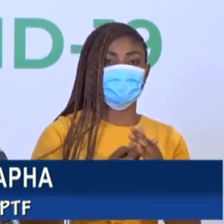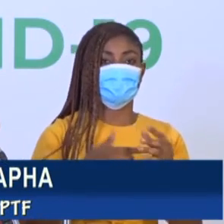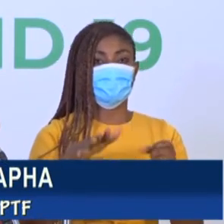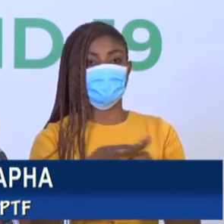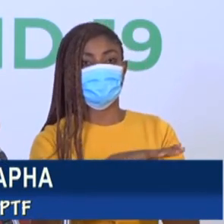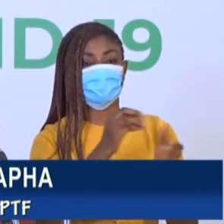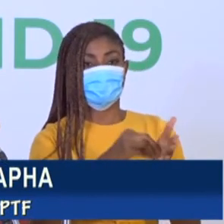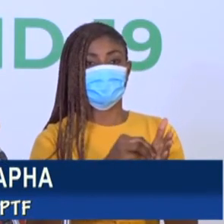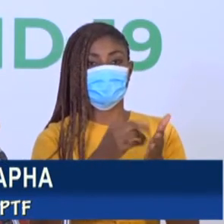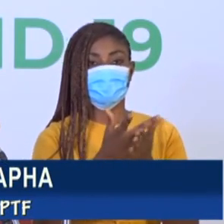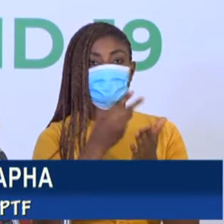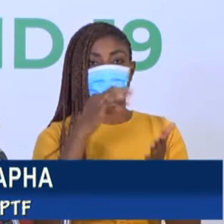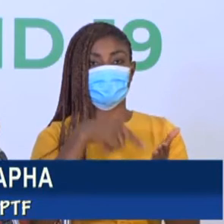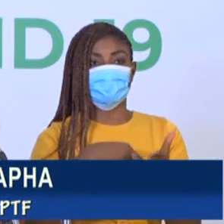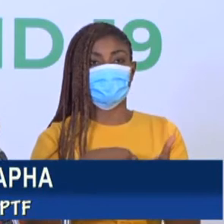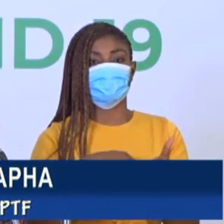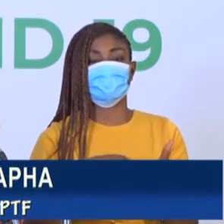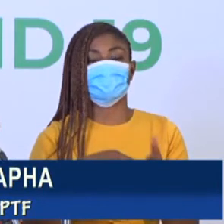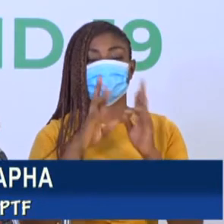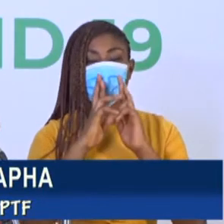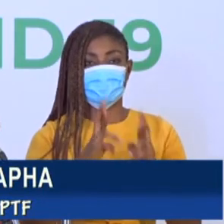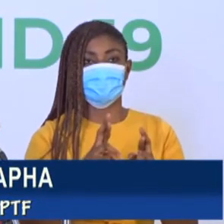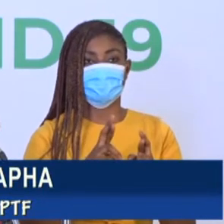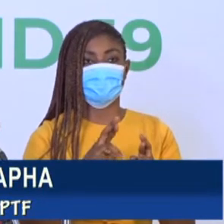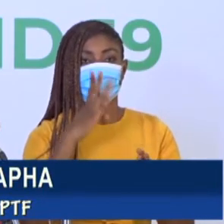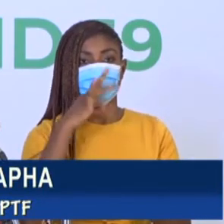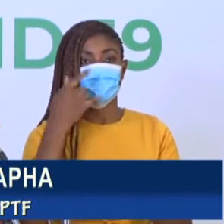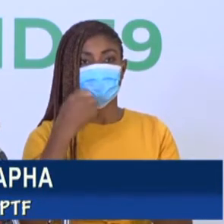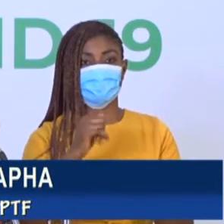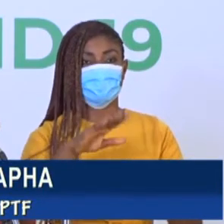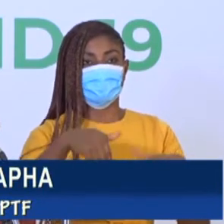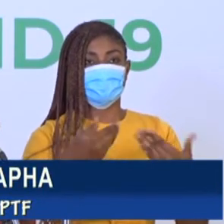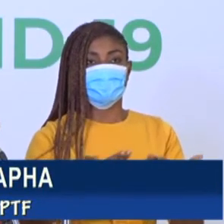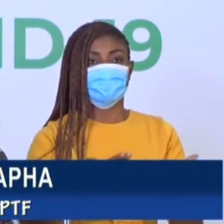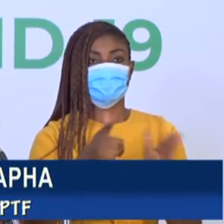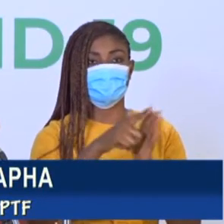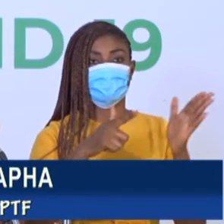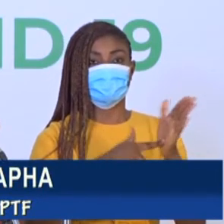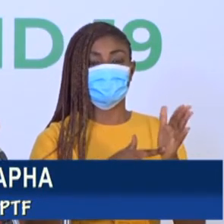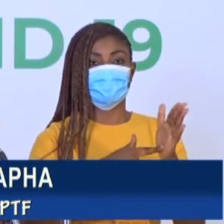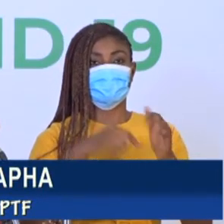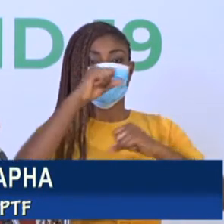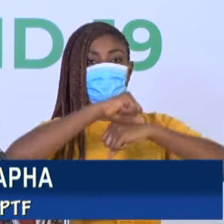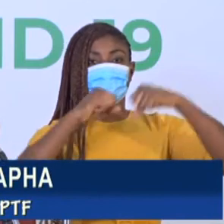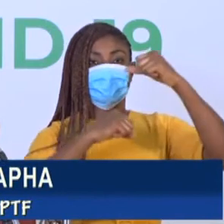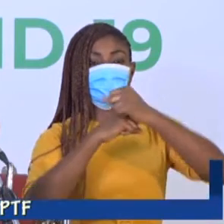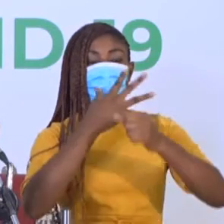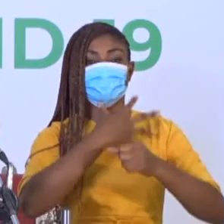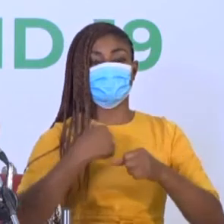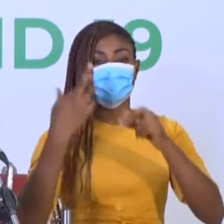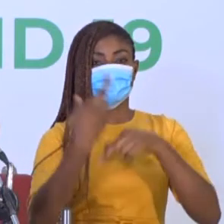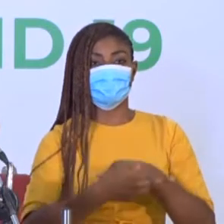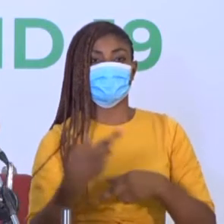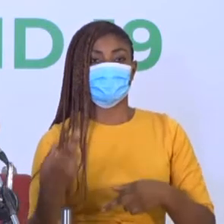ownership of this stage of the response by deploying legal structures and resources,